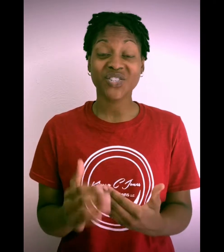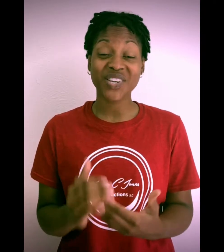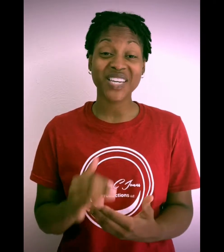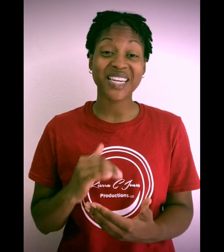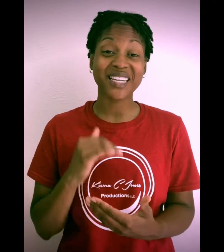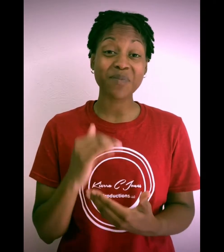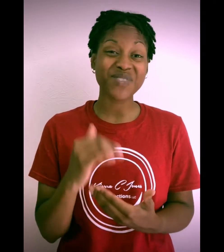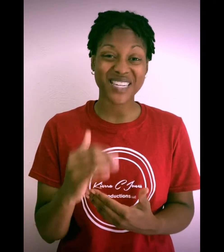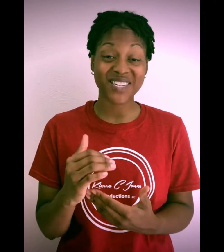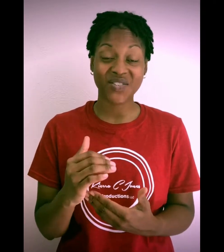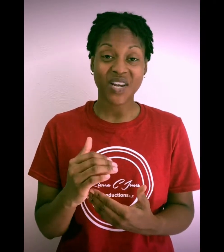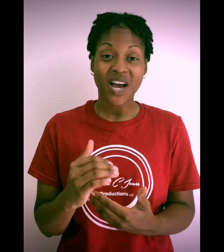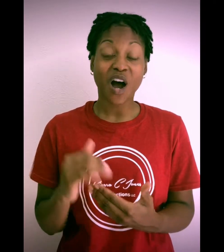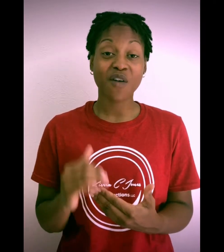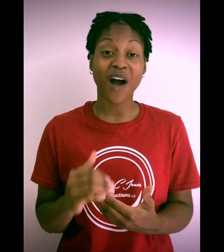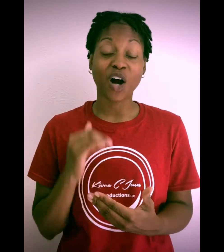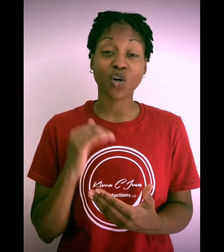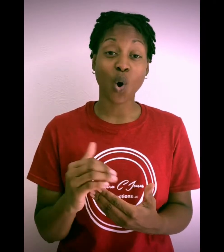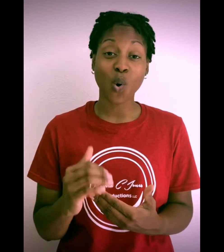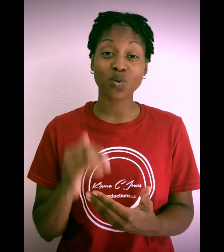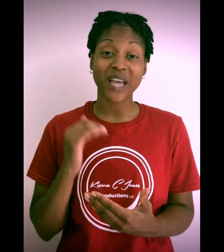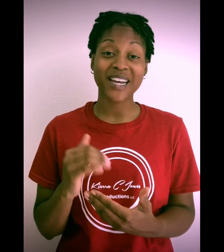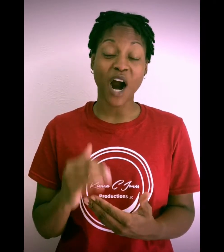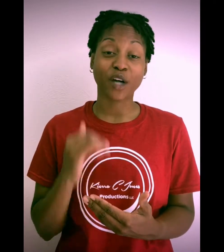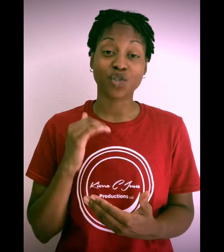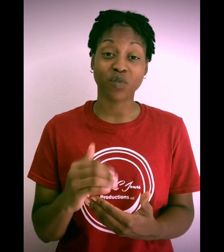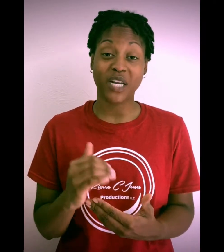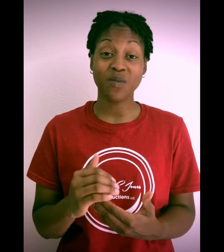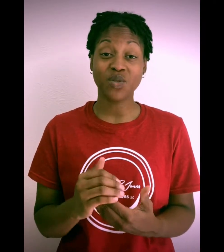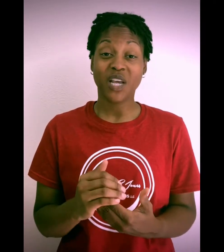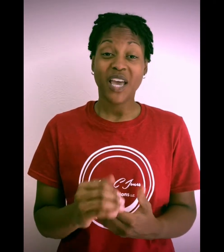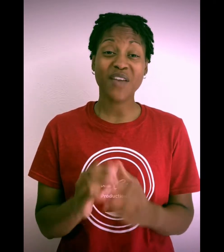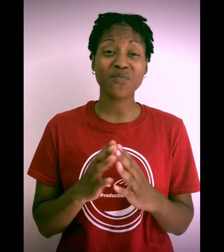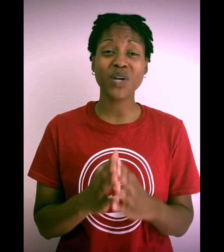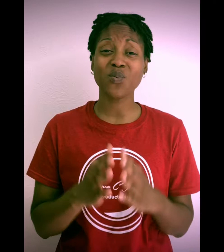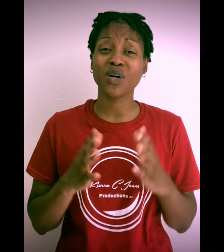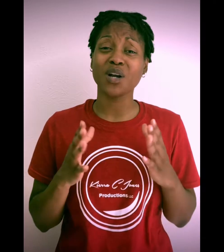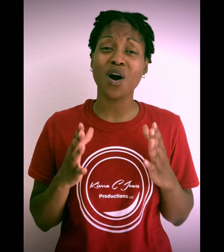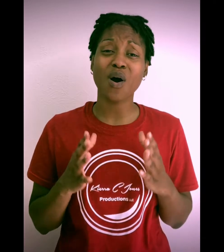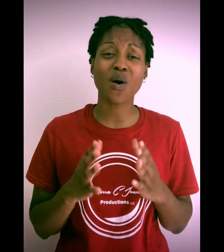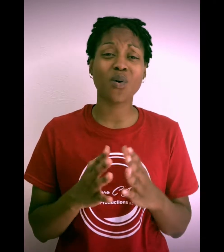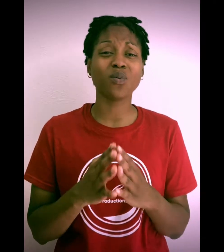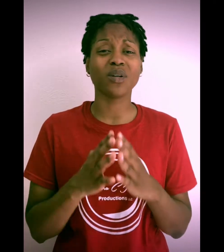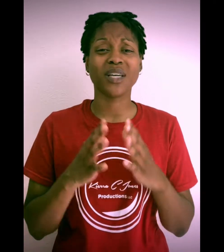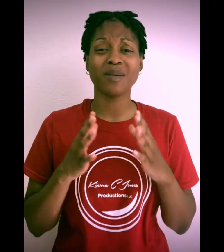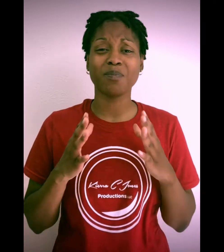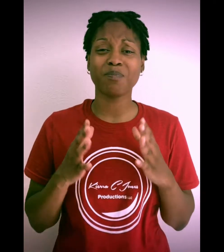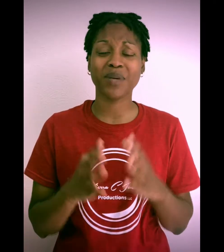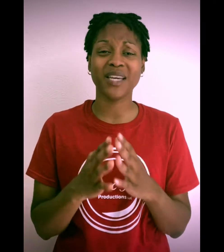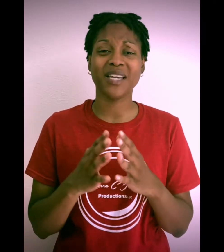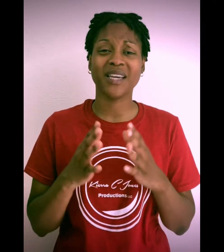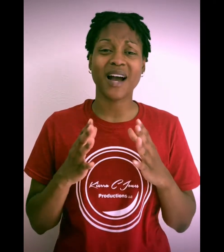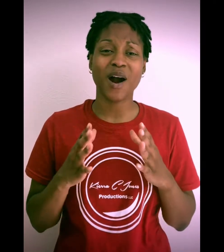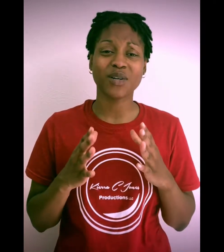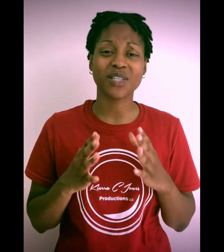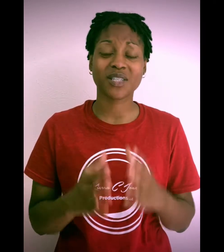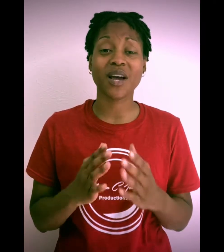seeing glimpses of our goals and our dreams if we would only be ourselves.